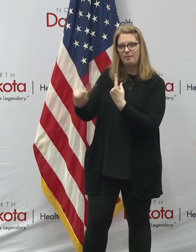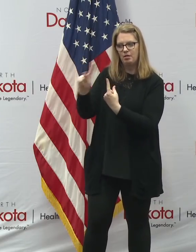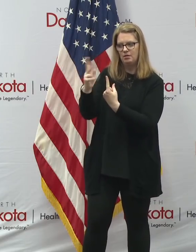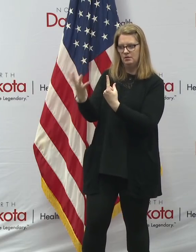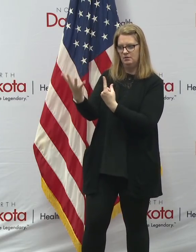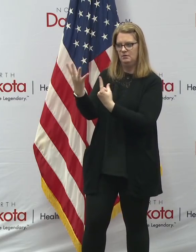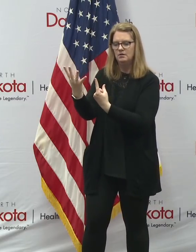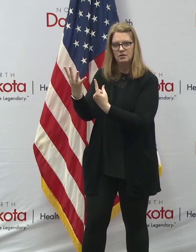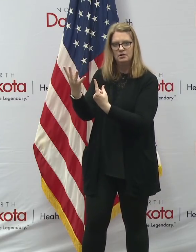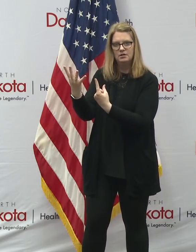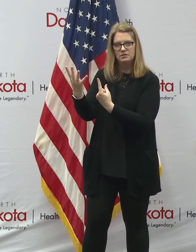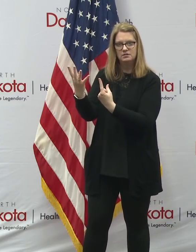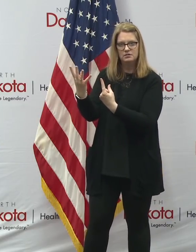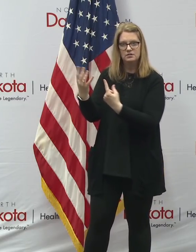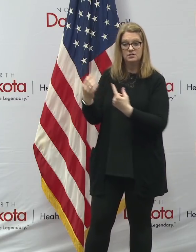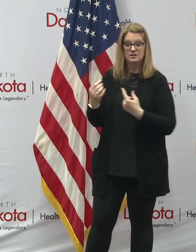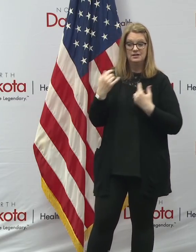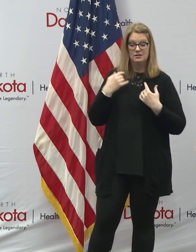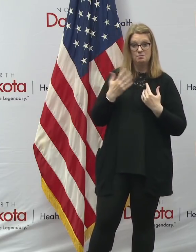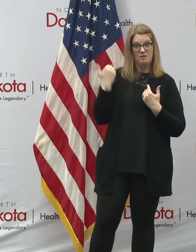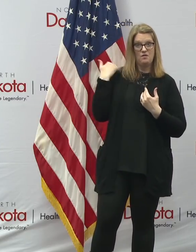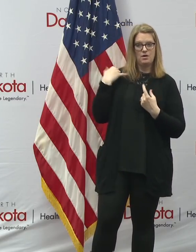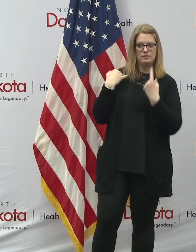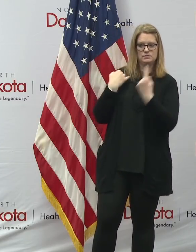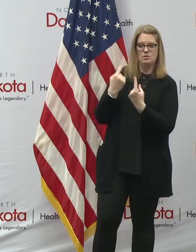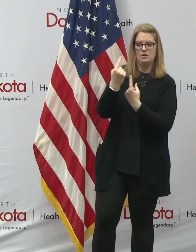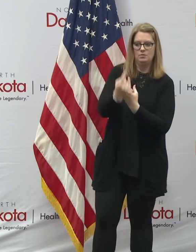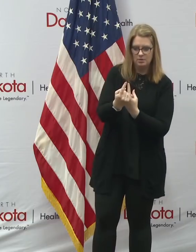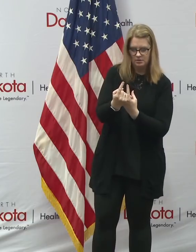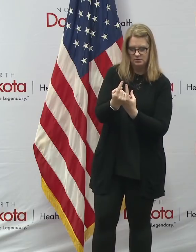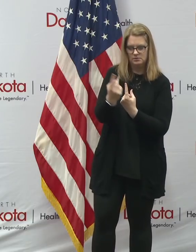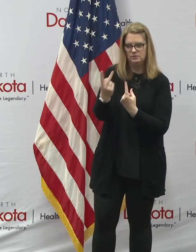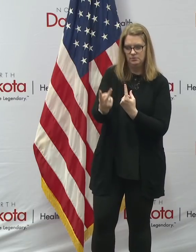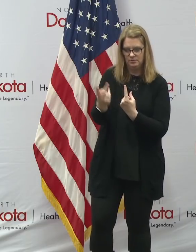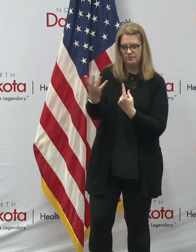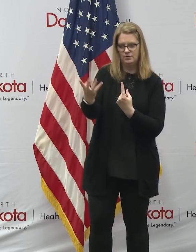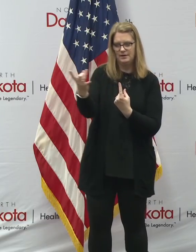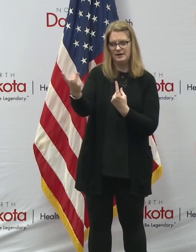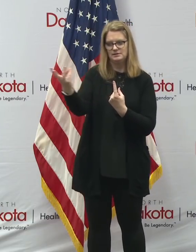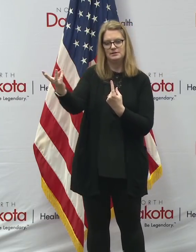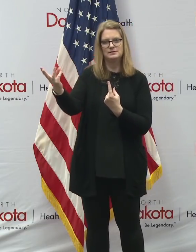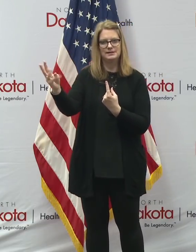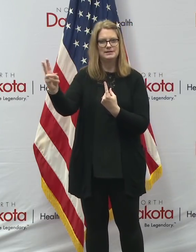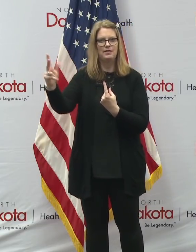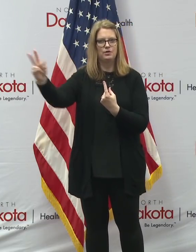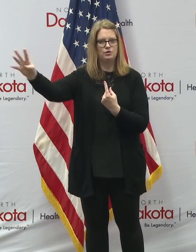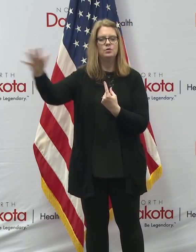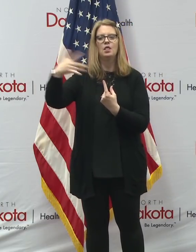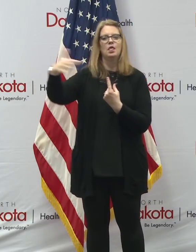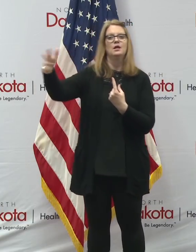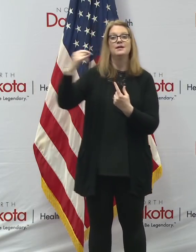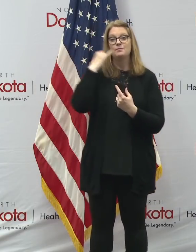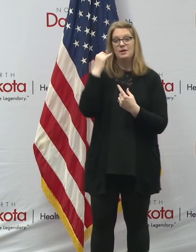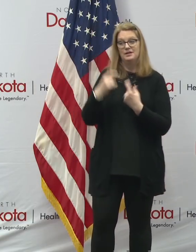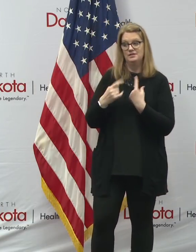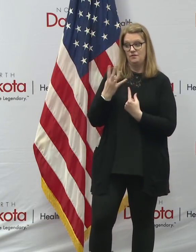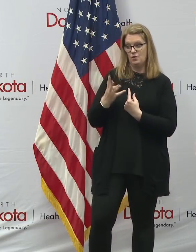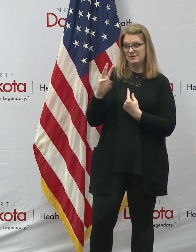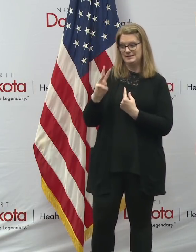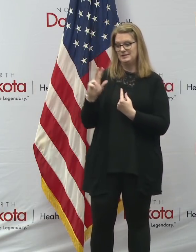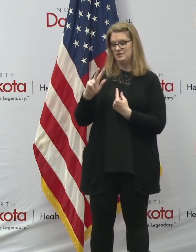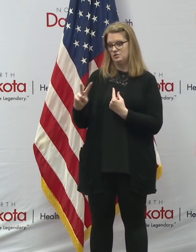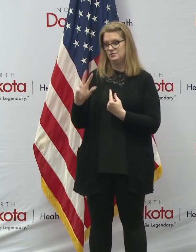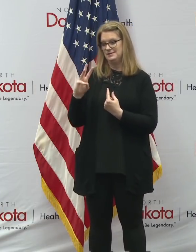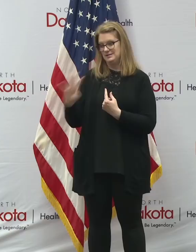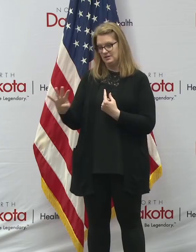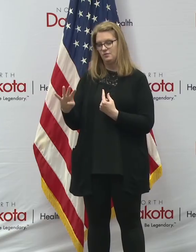We've been through this math before. When it was a two, you know, that's two to four to eight to 16 to 32. If it's four, it's four to 16 to 32